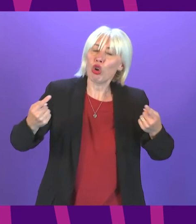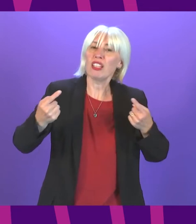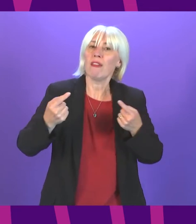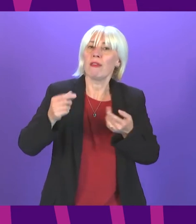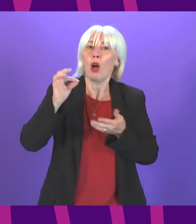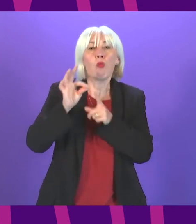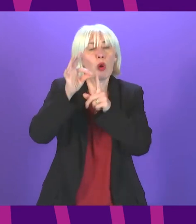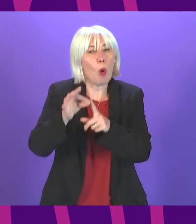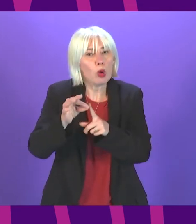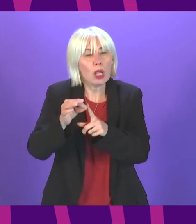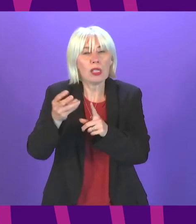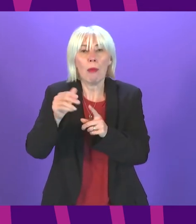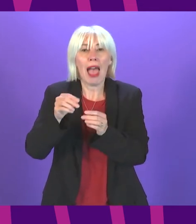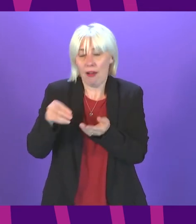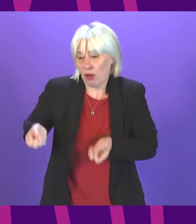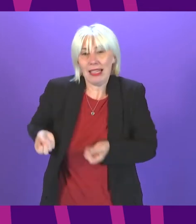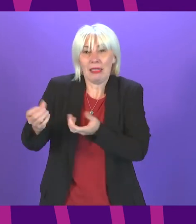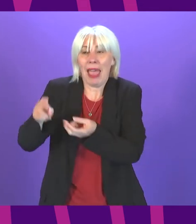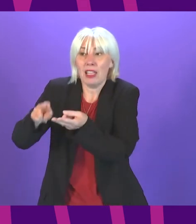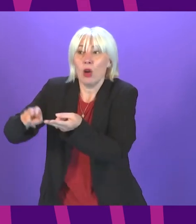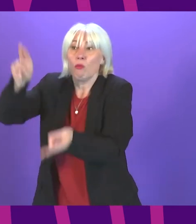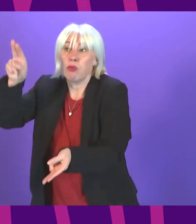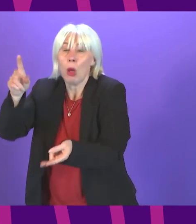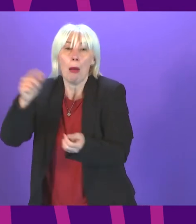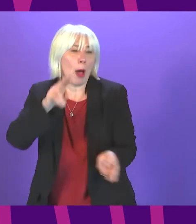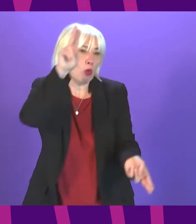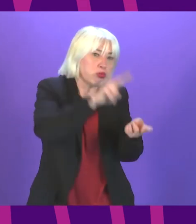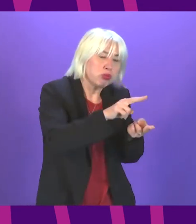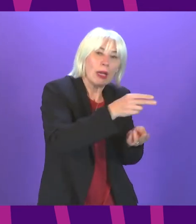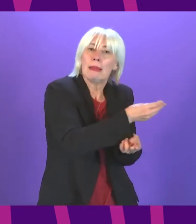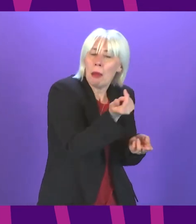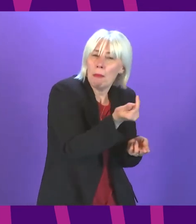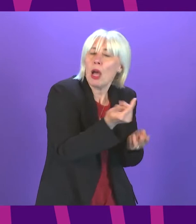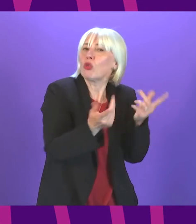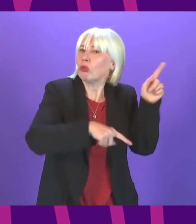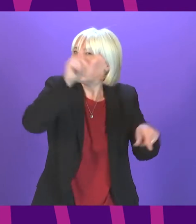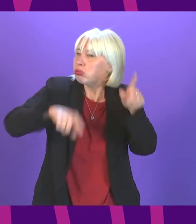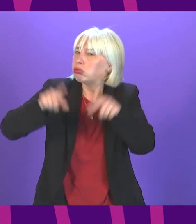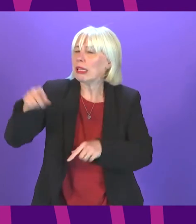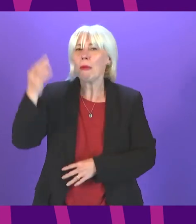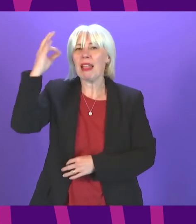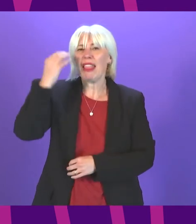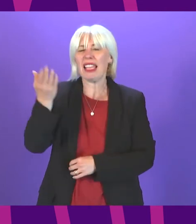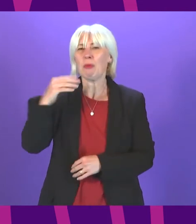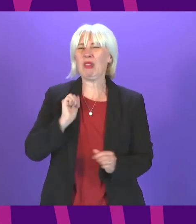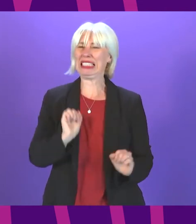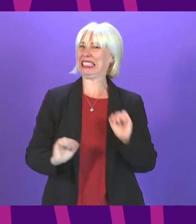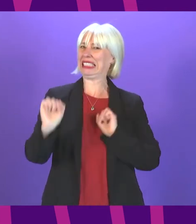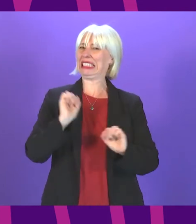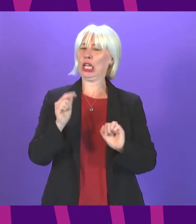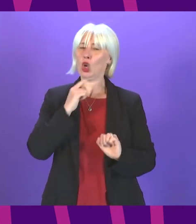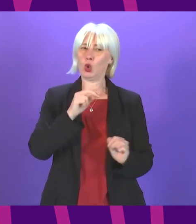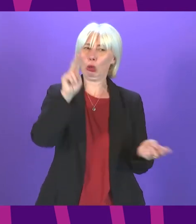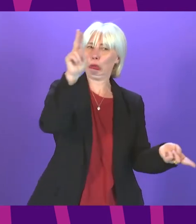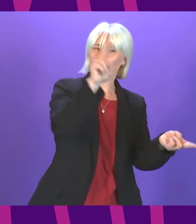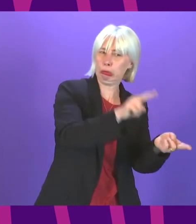with higher expenditure in some areas and lower in others I think the committees in the past have been reluctant to say that any sector should get less money